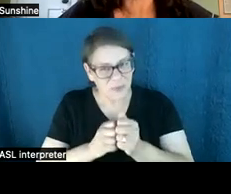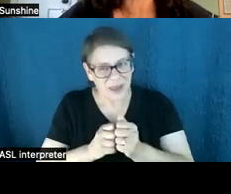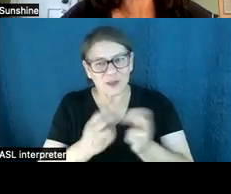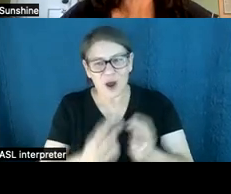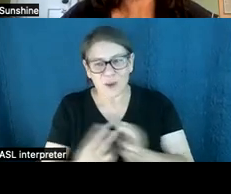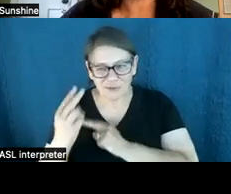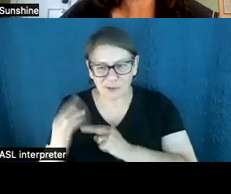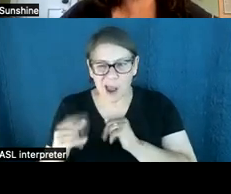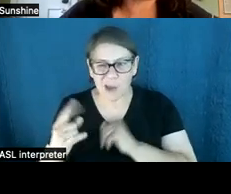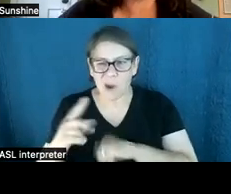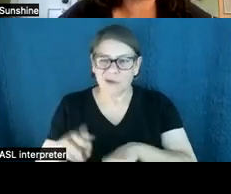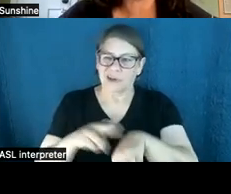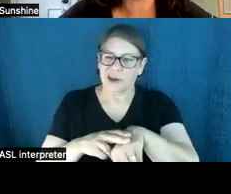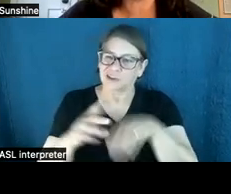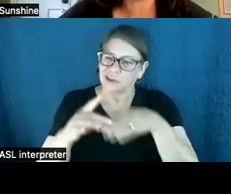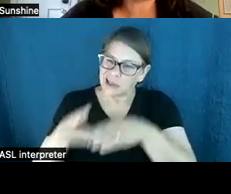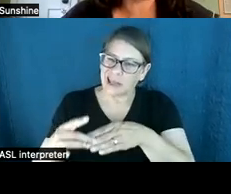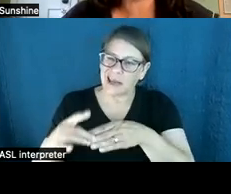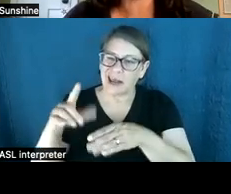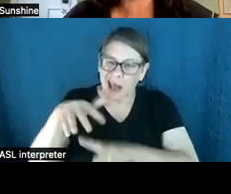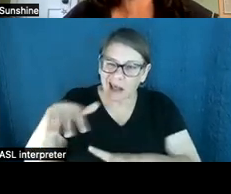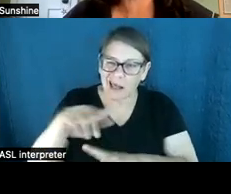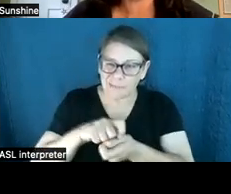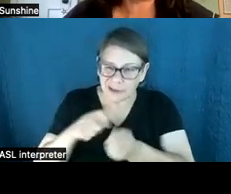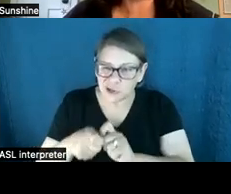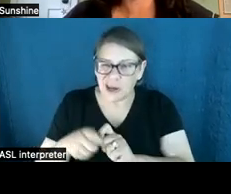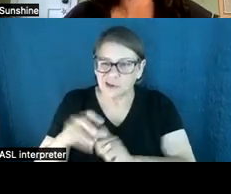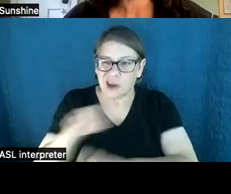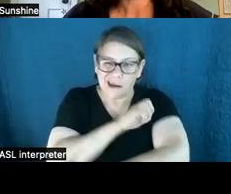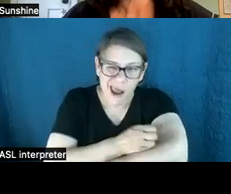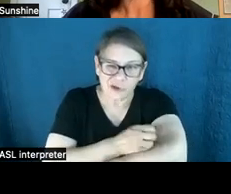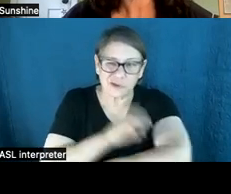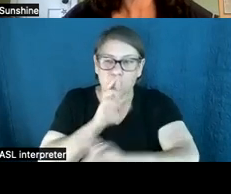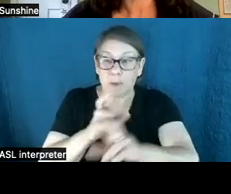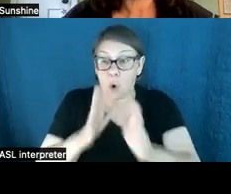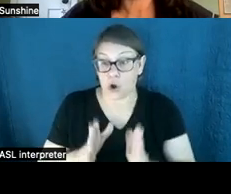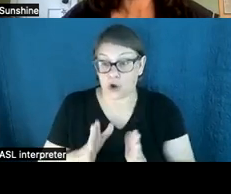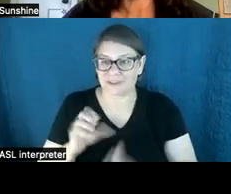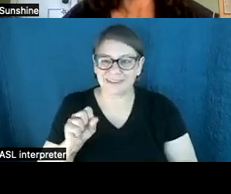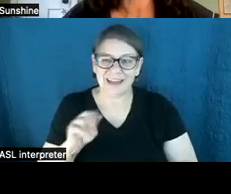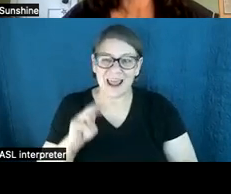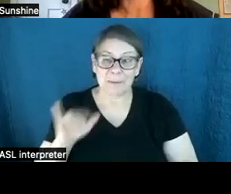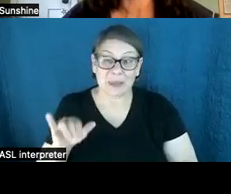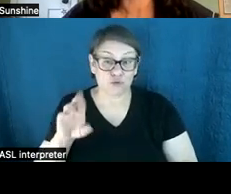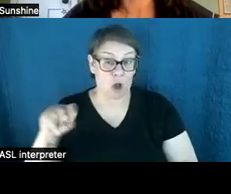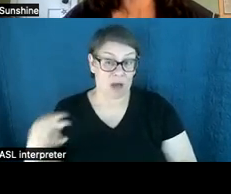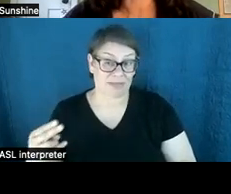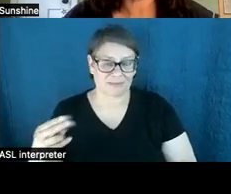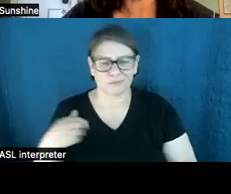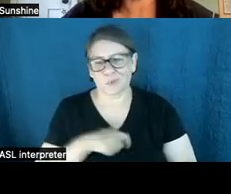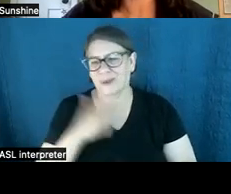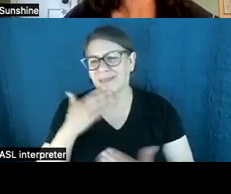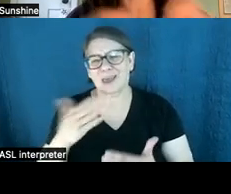one of the nation's leading climate change and energy reporters, Sammy Roth. We thank you all for being here today to begin